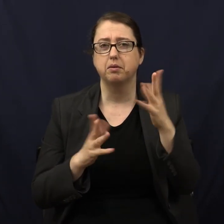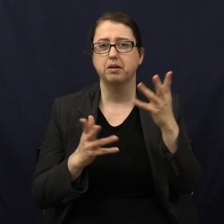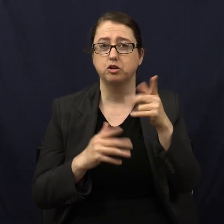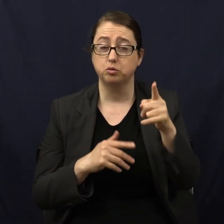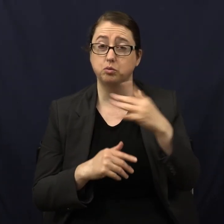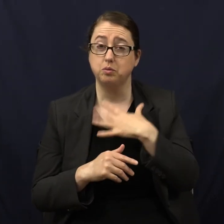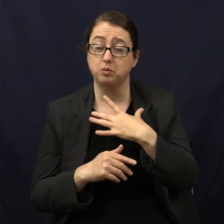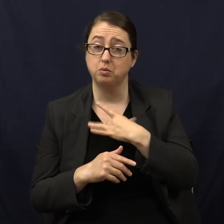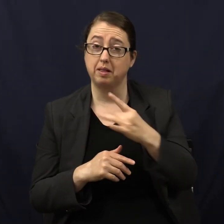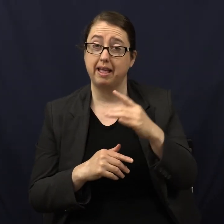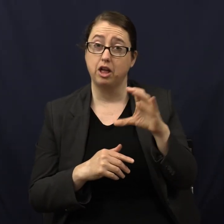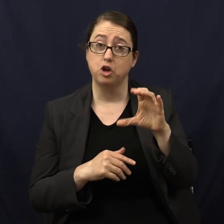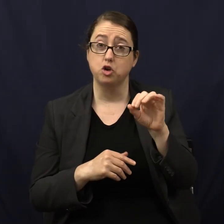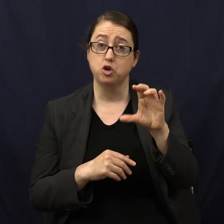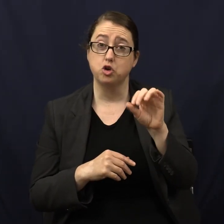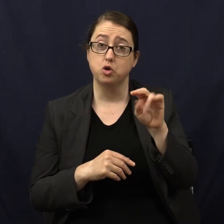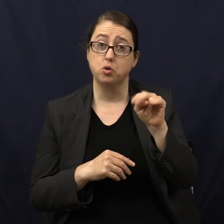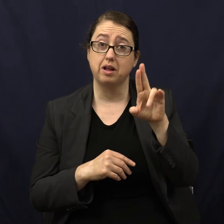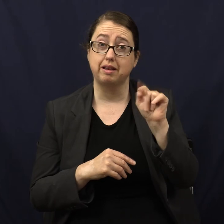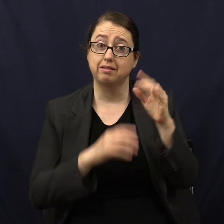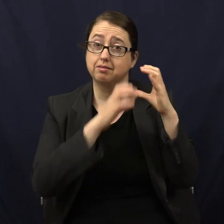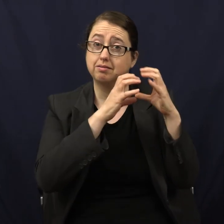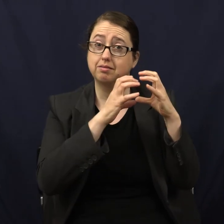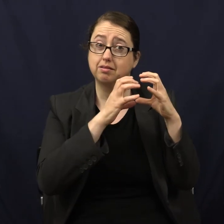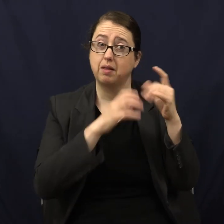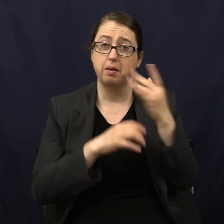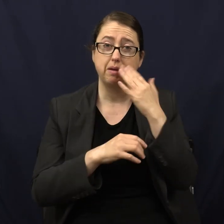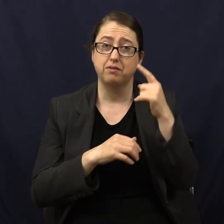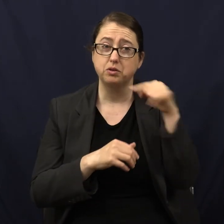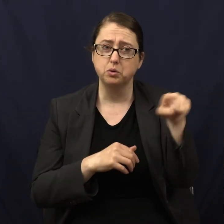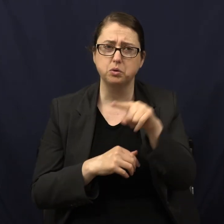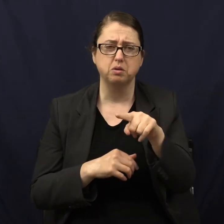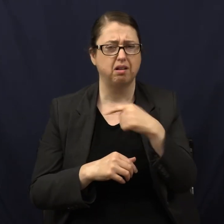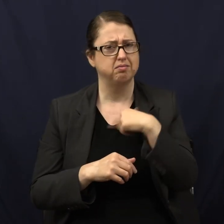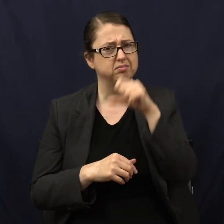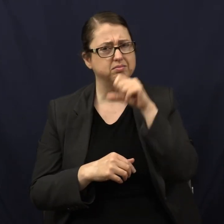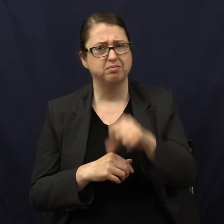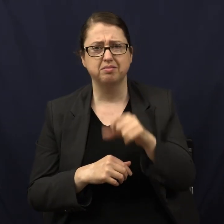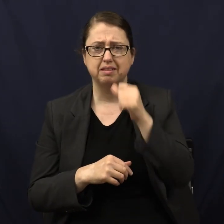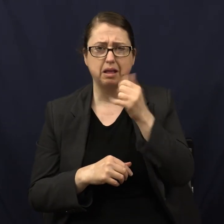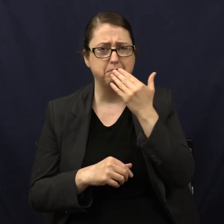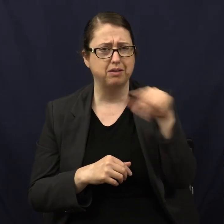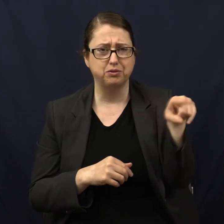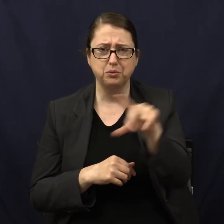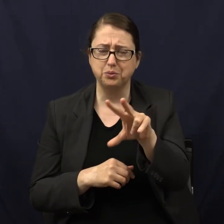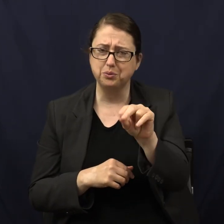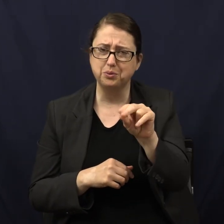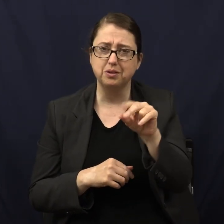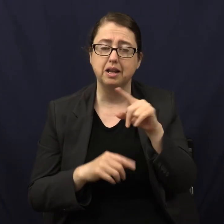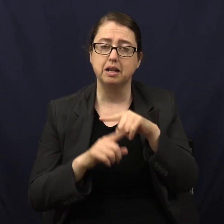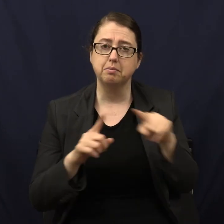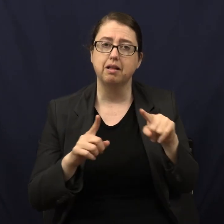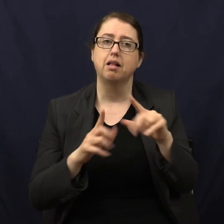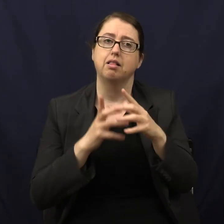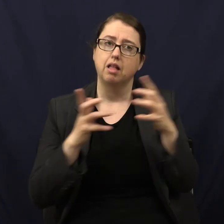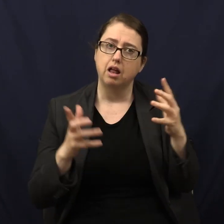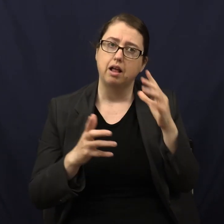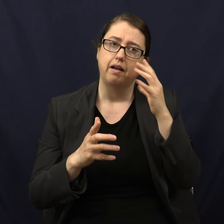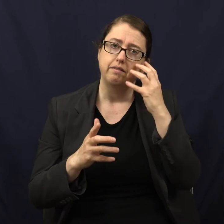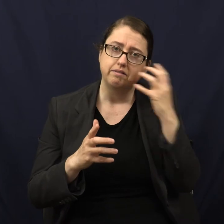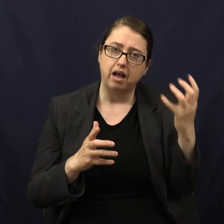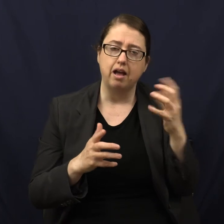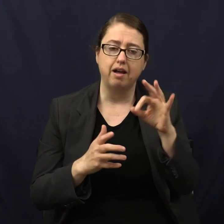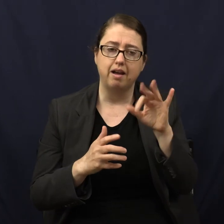Anyone like coconuts? Are they bad for you? No, of course not. I love coconuts. But they got a lot of saturated fat.